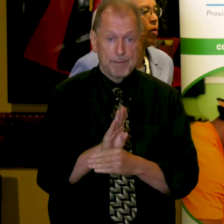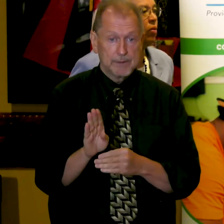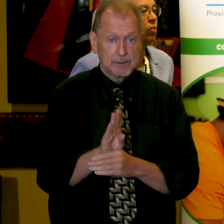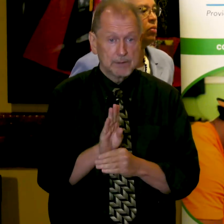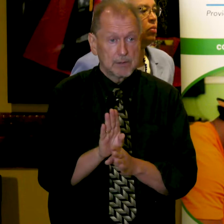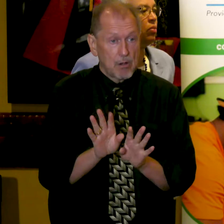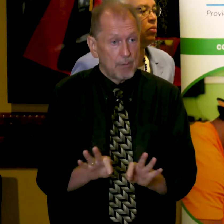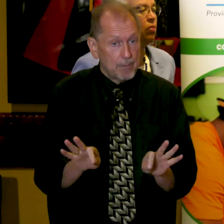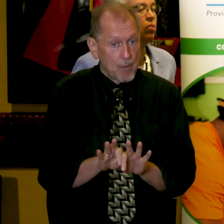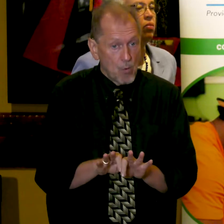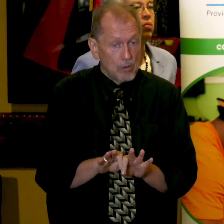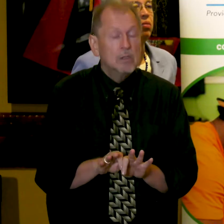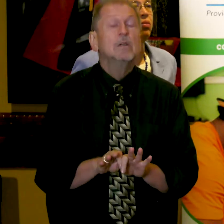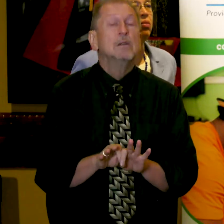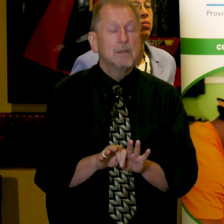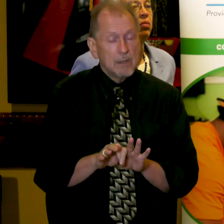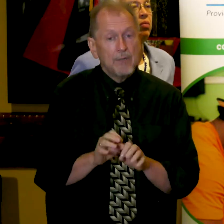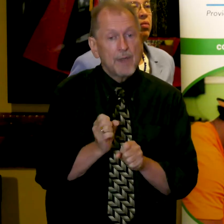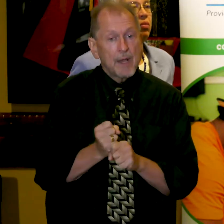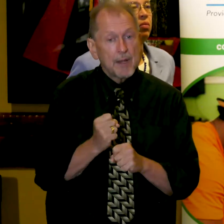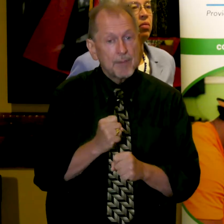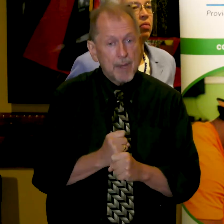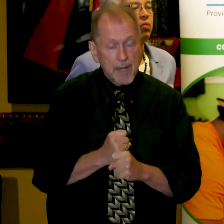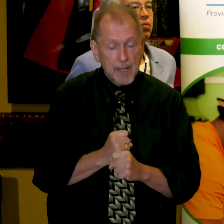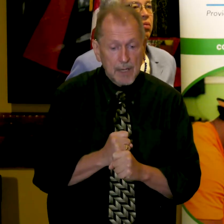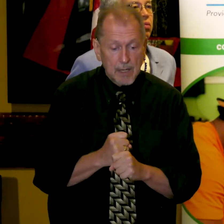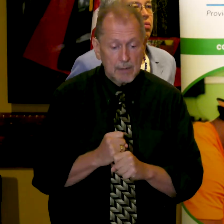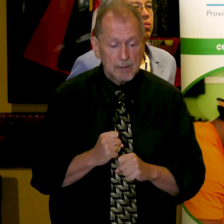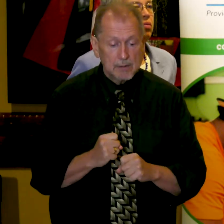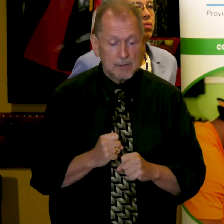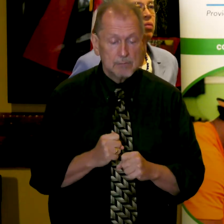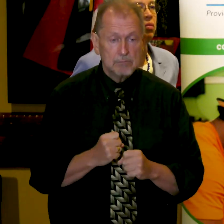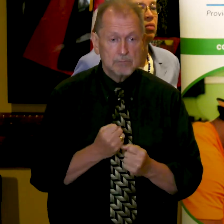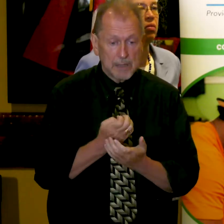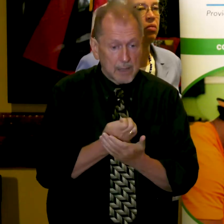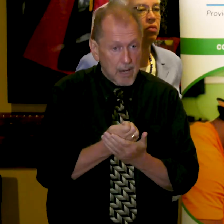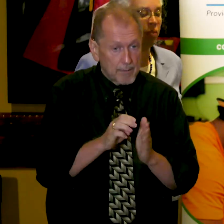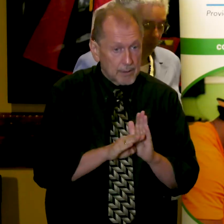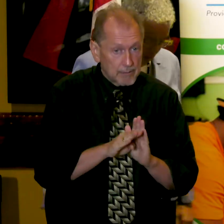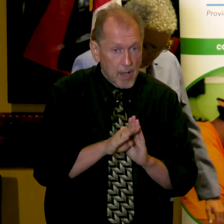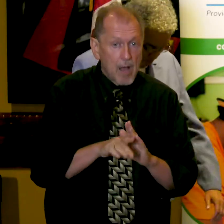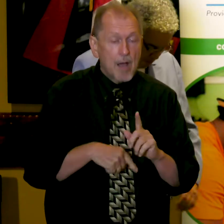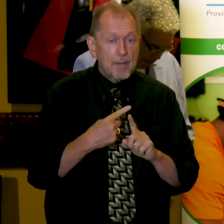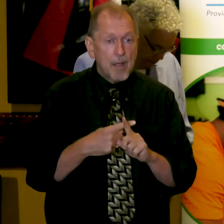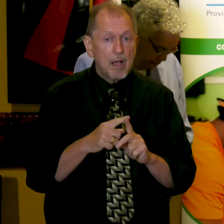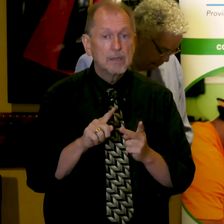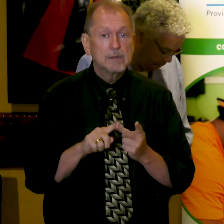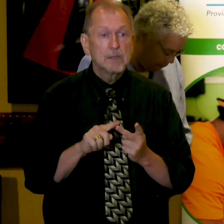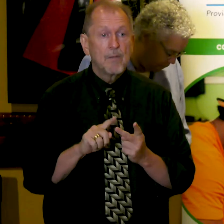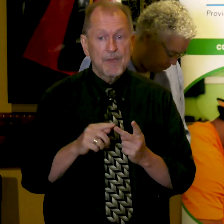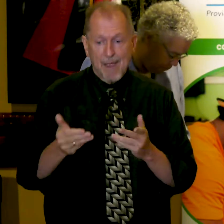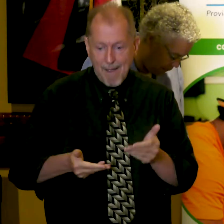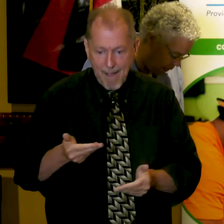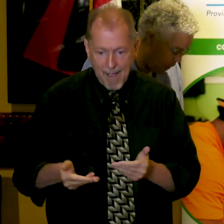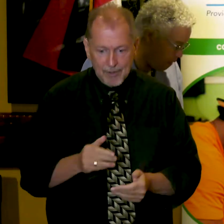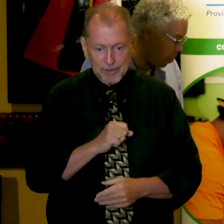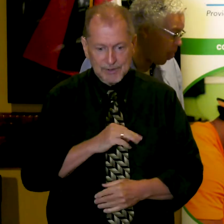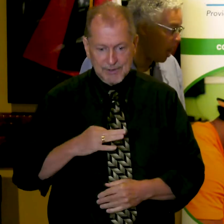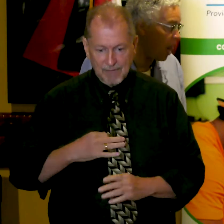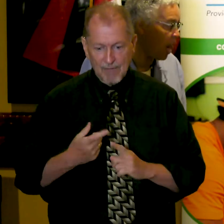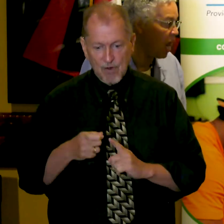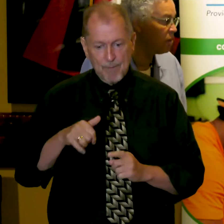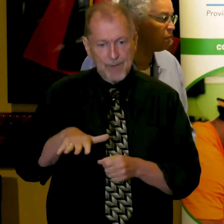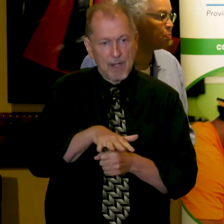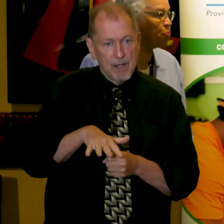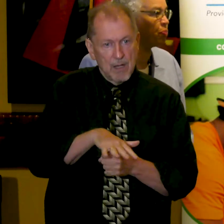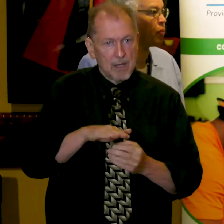create very vibrant economic development, but they hire individuals from the community.